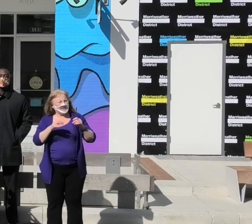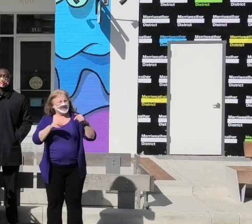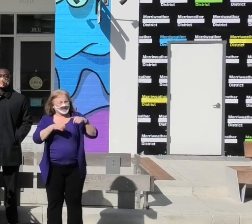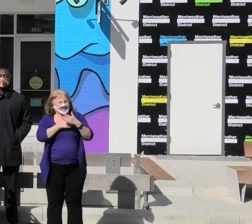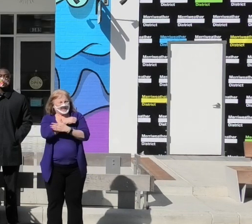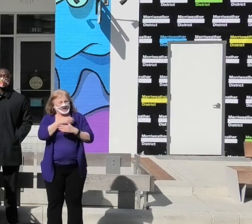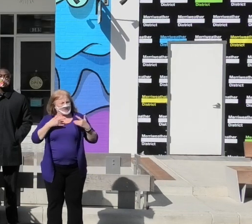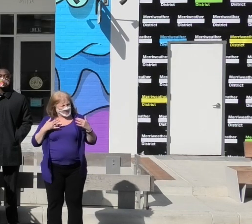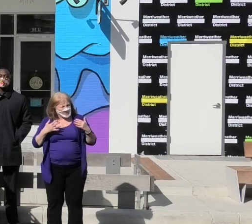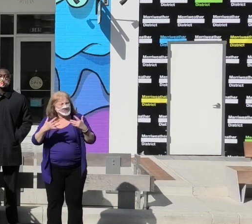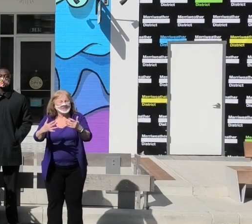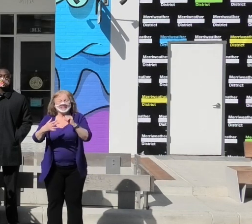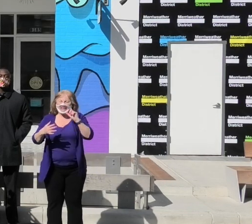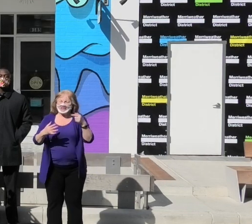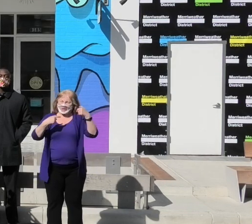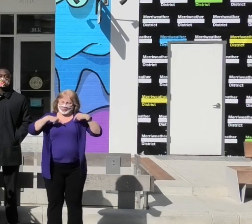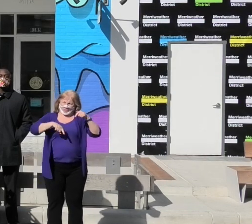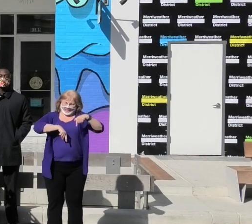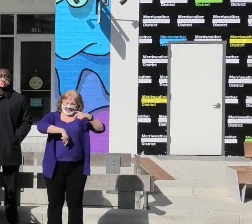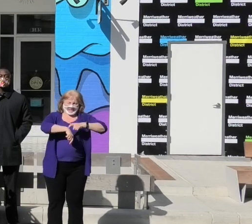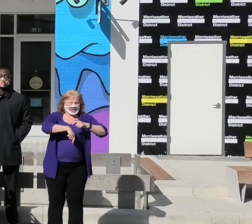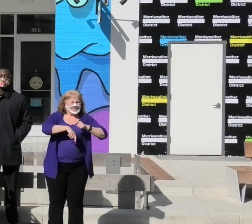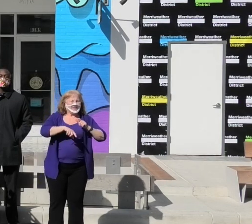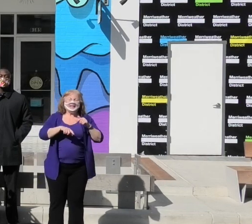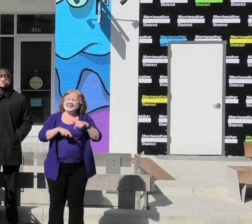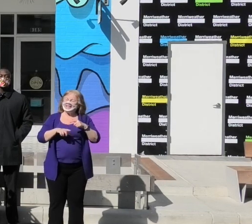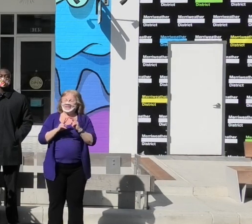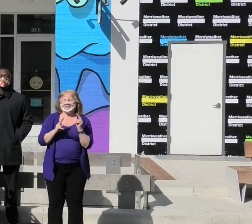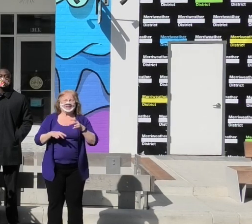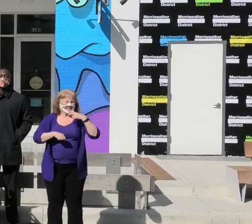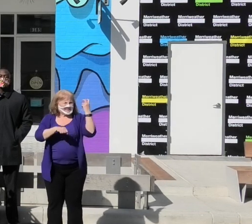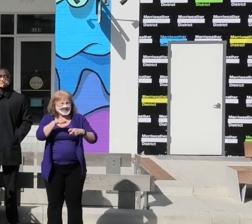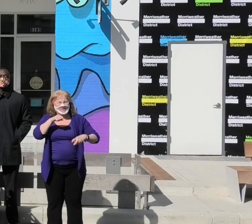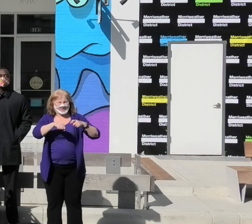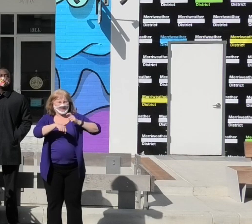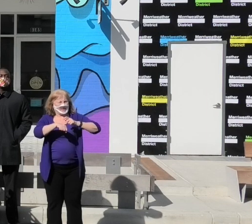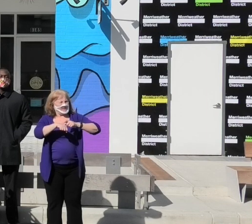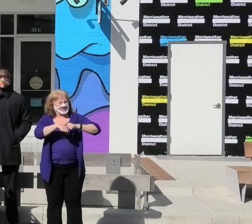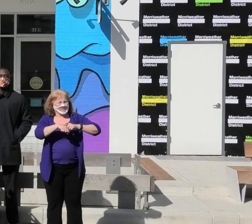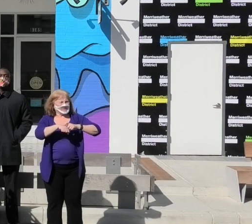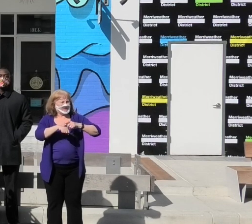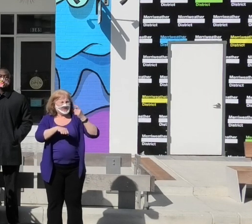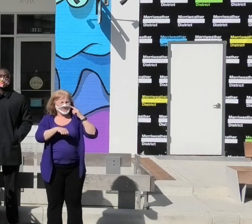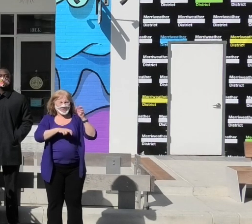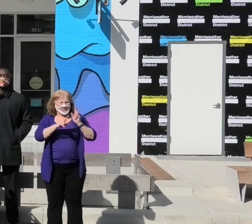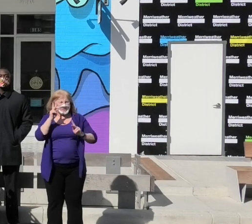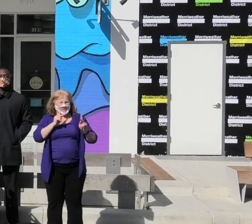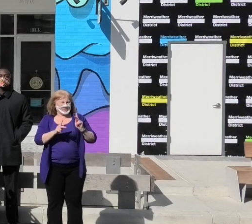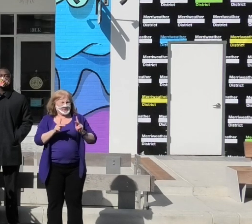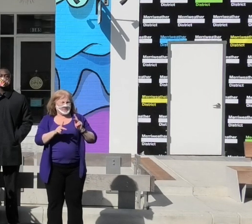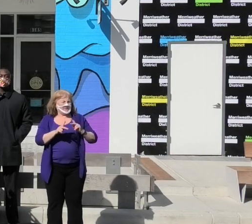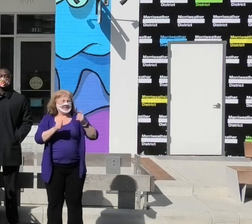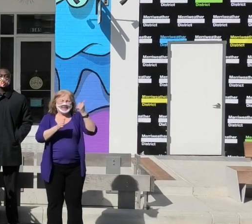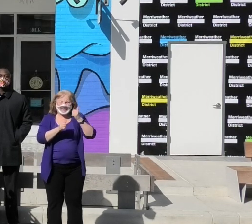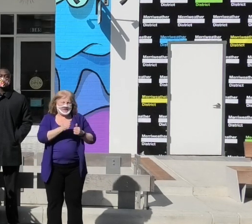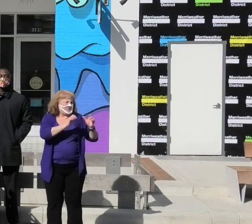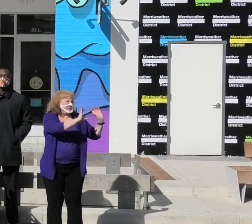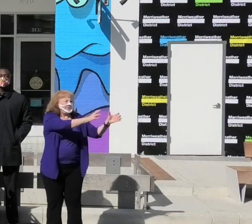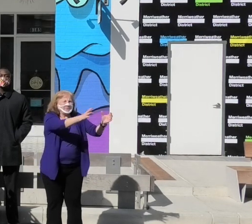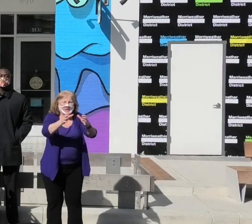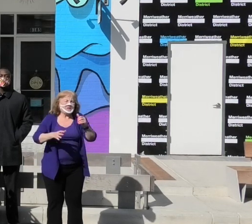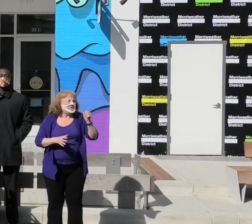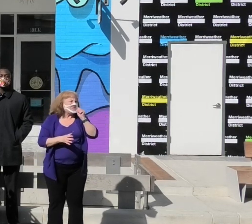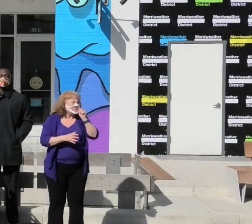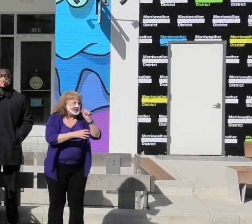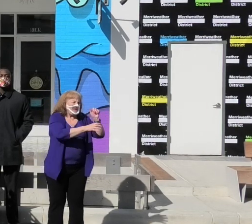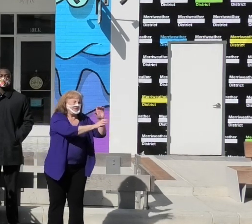forward, not just during this time. Obviously, these are very tough times for folks in every walk of life, private